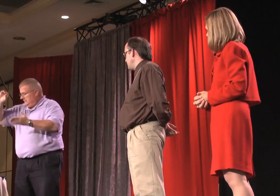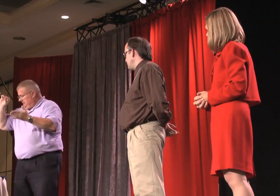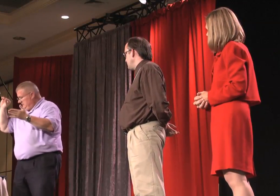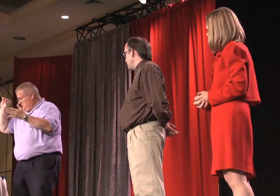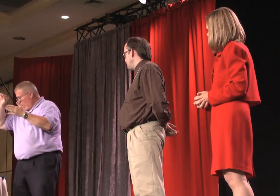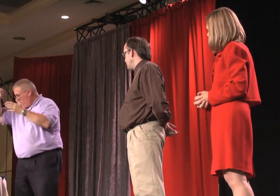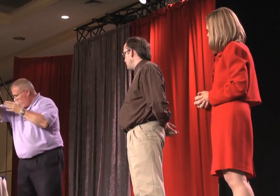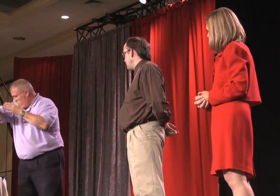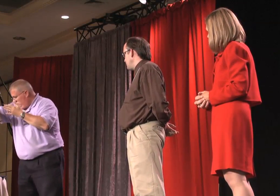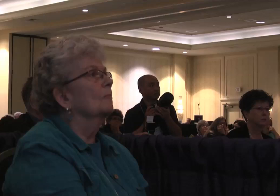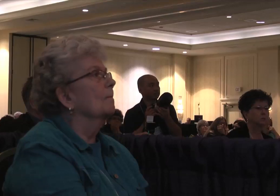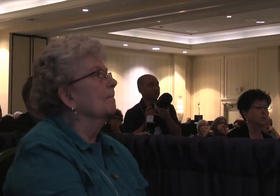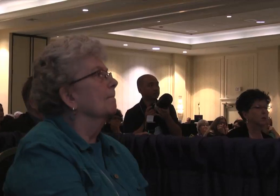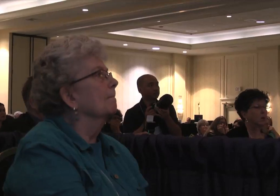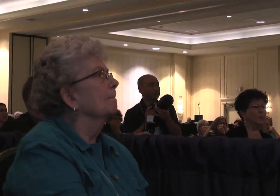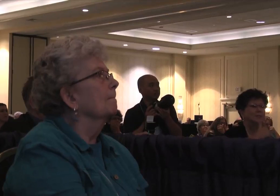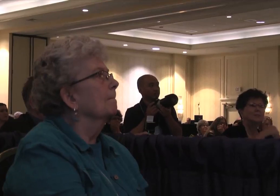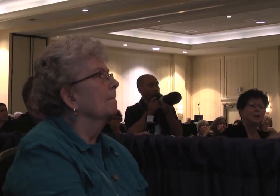To amend the bylaws proposal.